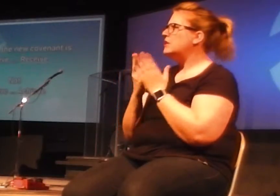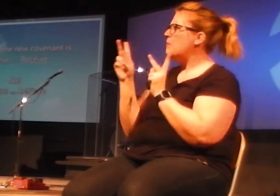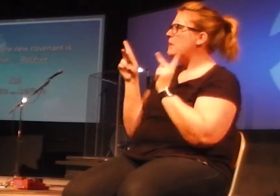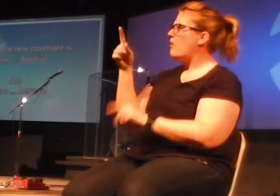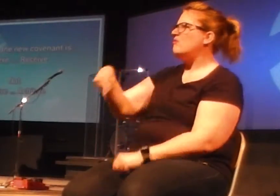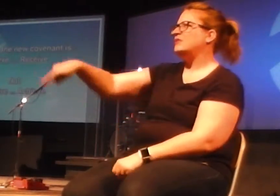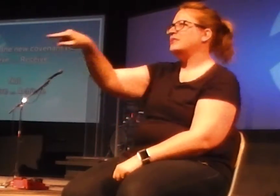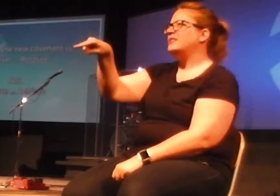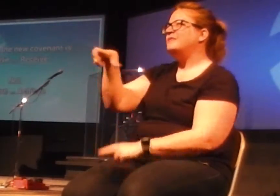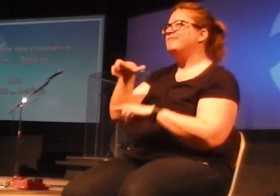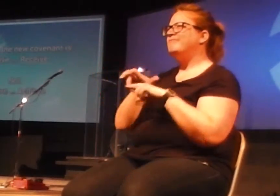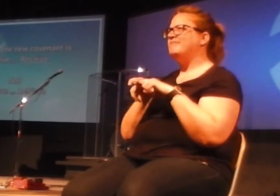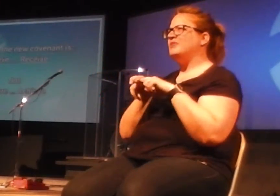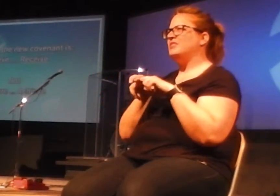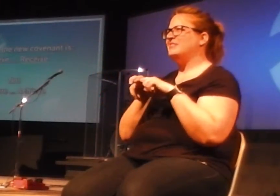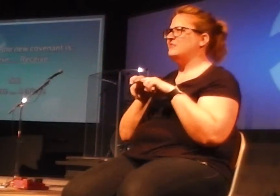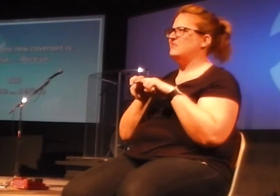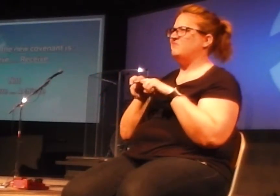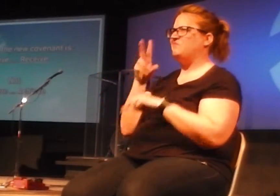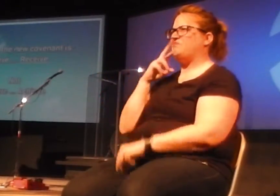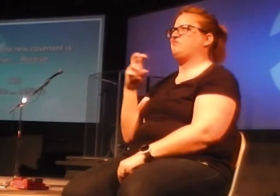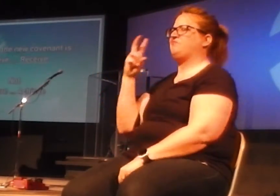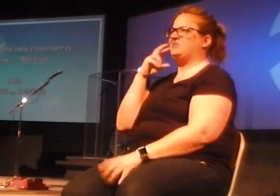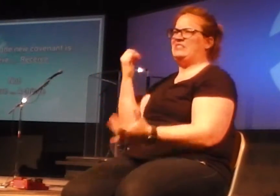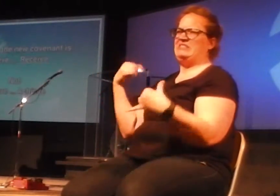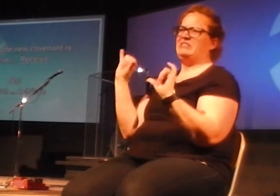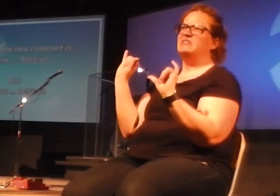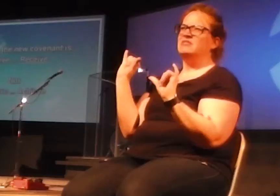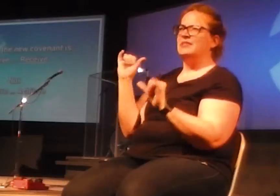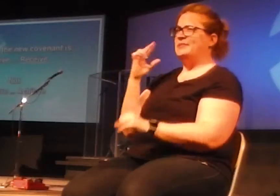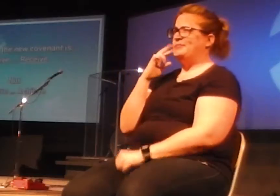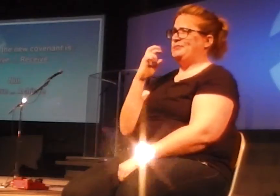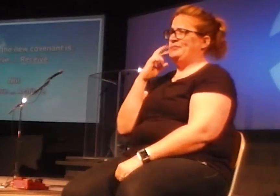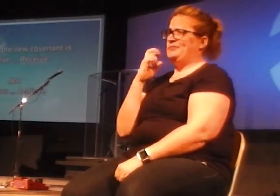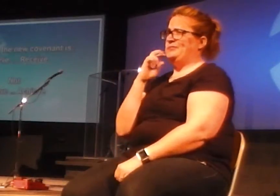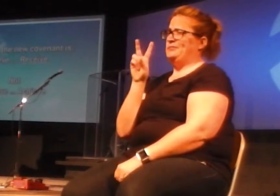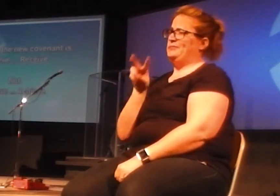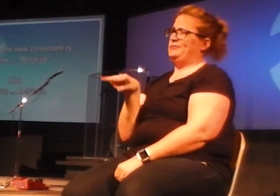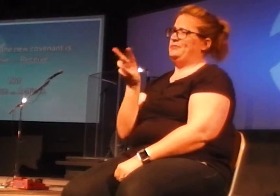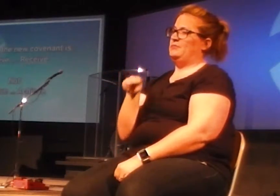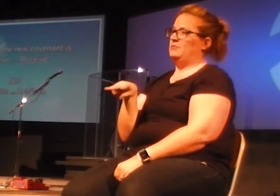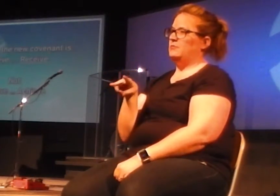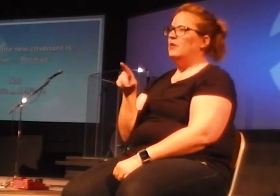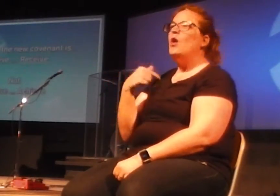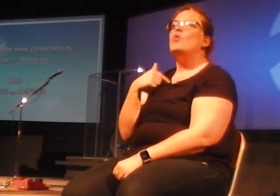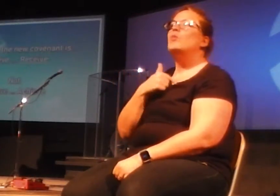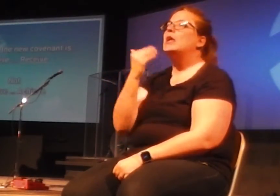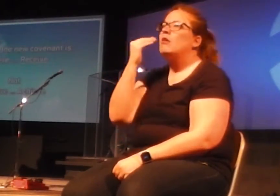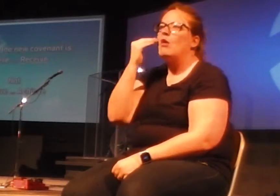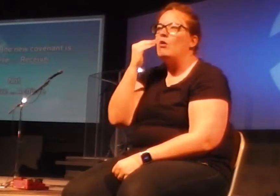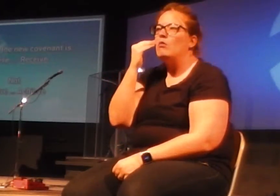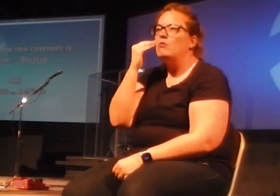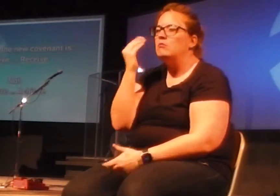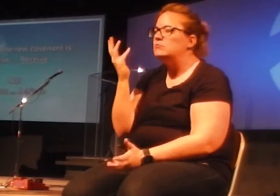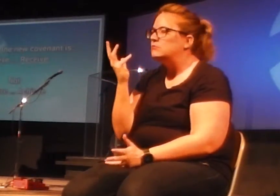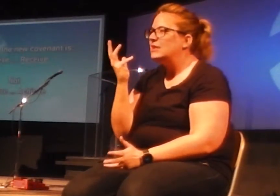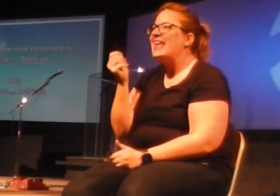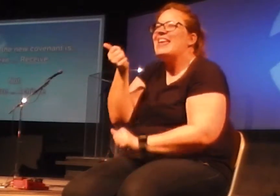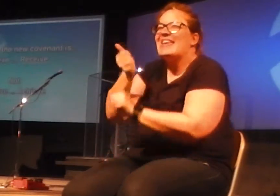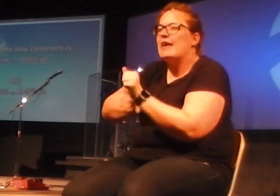you are still working on the belief part. And we know this to be true in every one of them, every service that we have